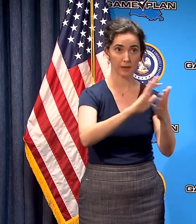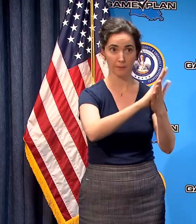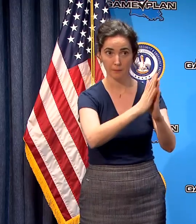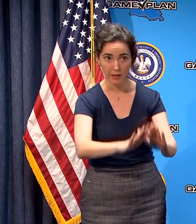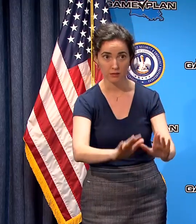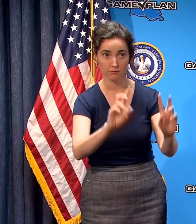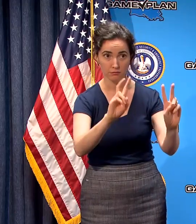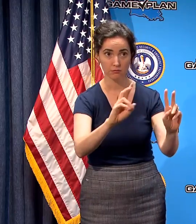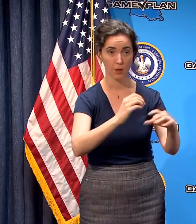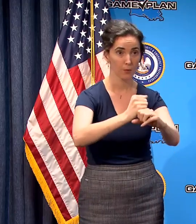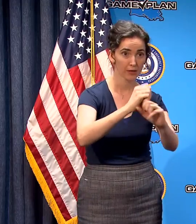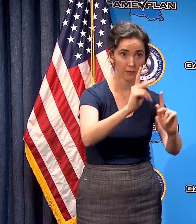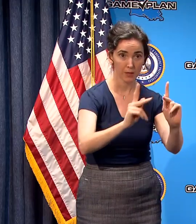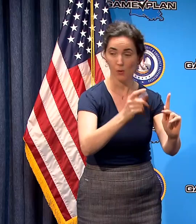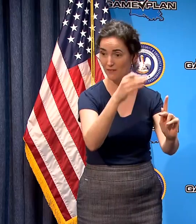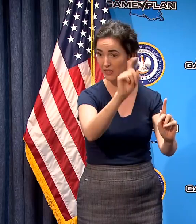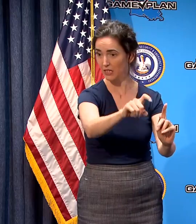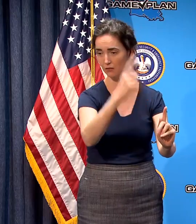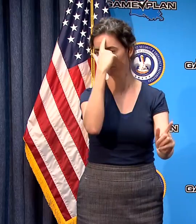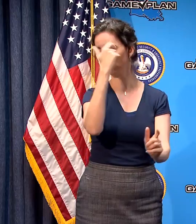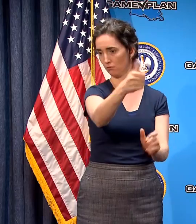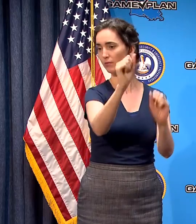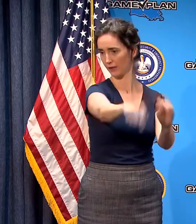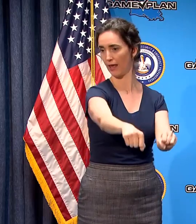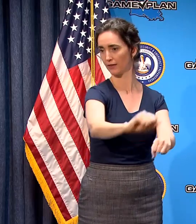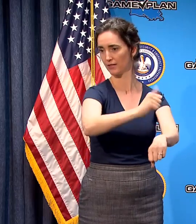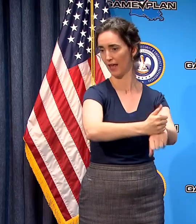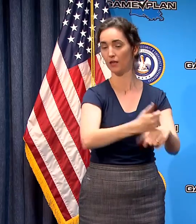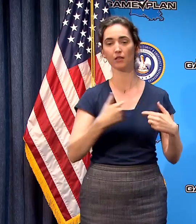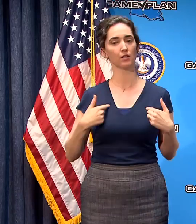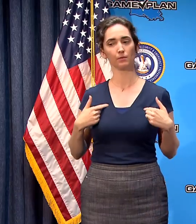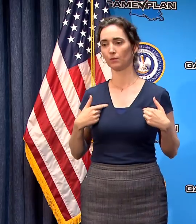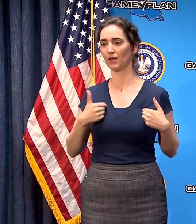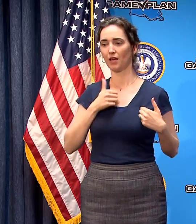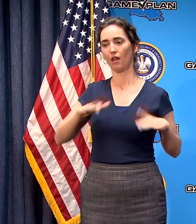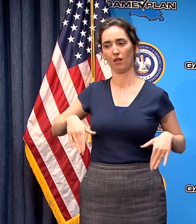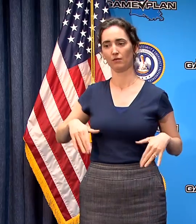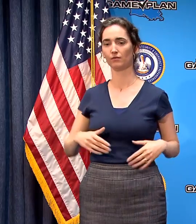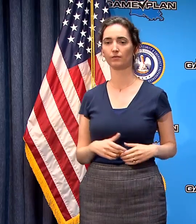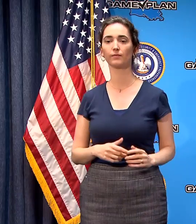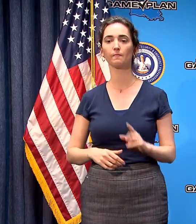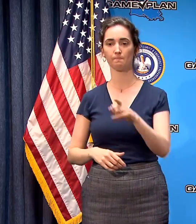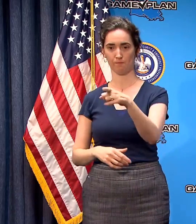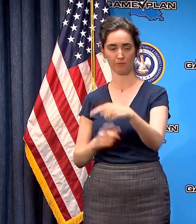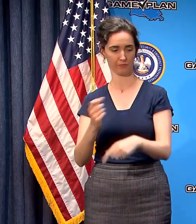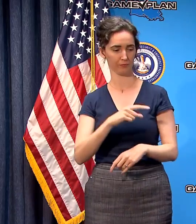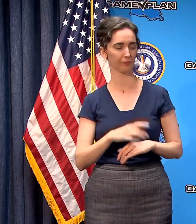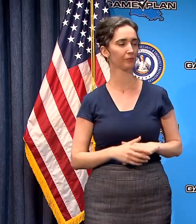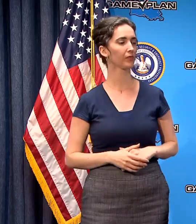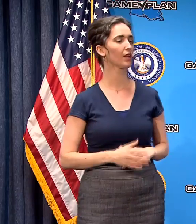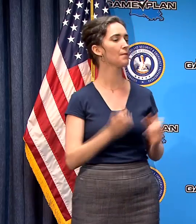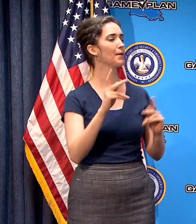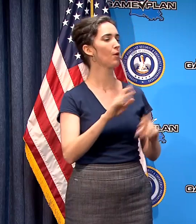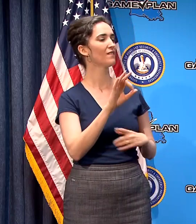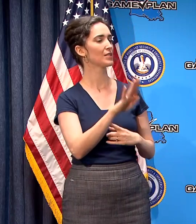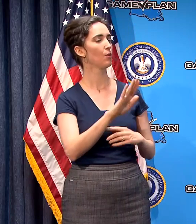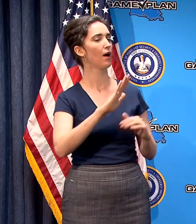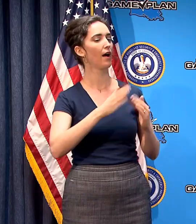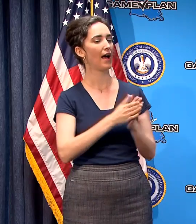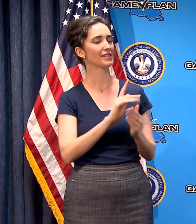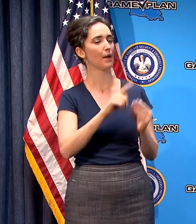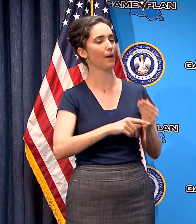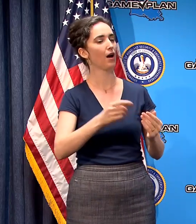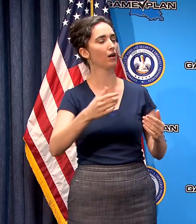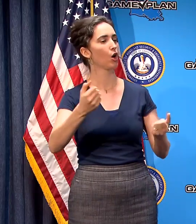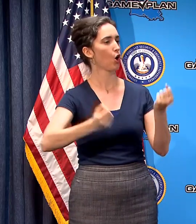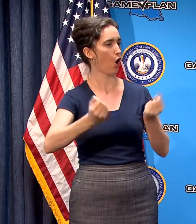promote protect public safety then they're able to do that I'm not doing that in this order yes sir a lot of people on our Facebook are asking about car dealerships and getting